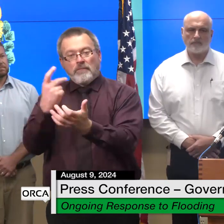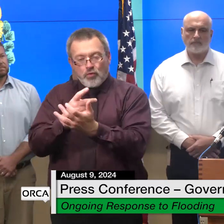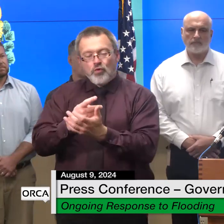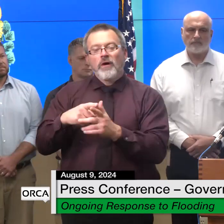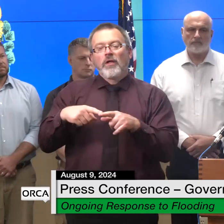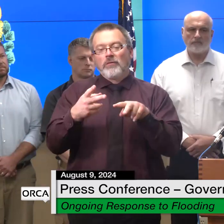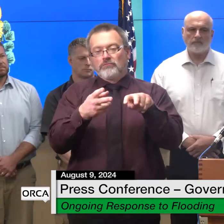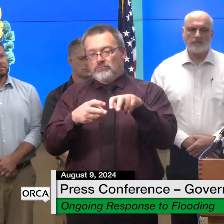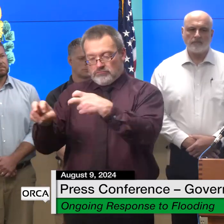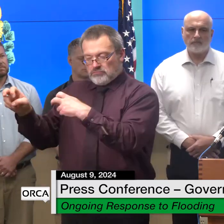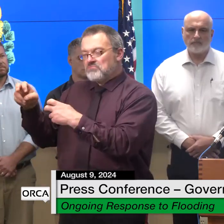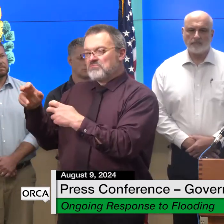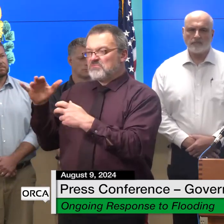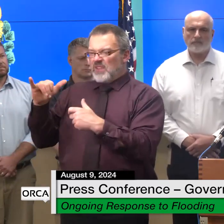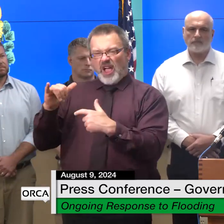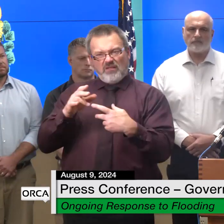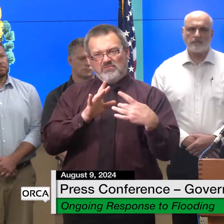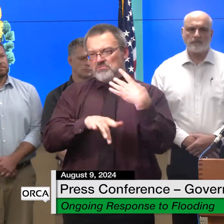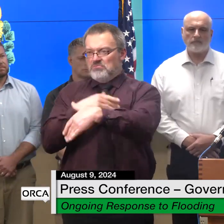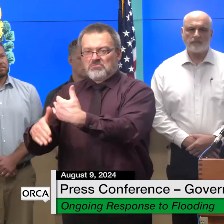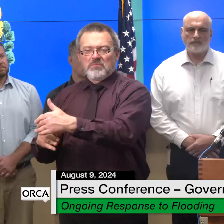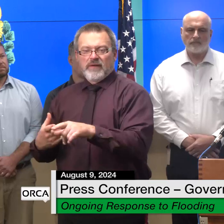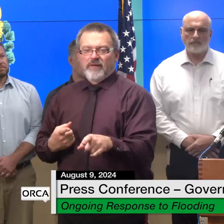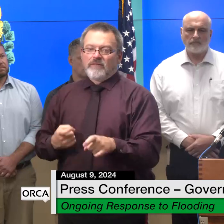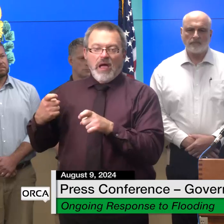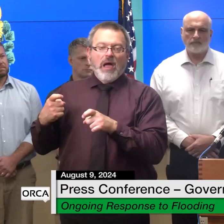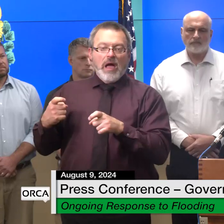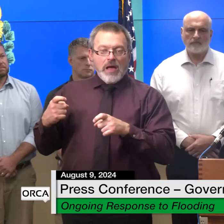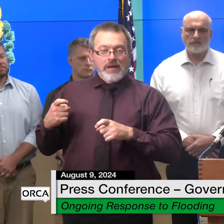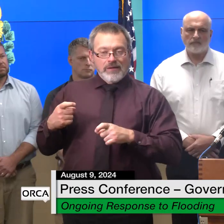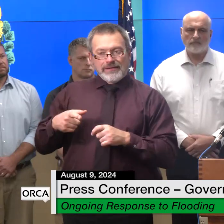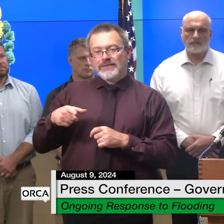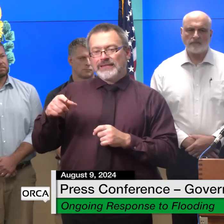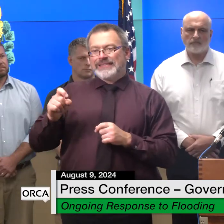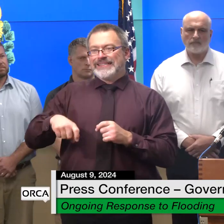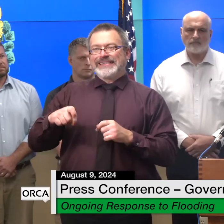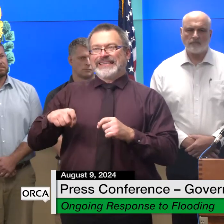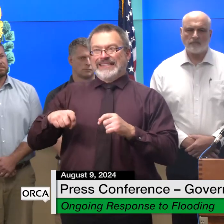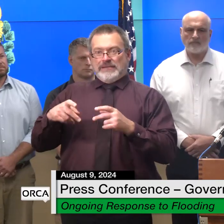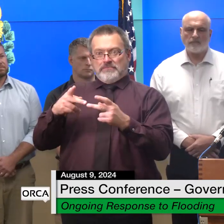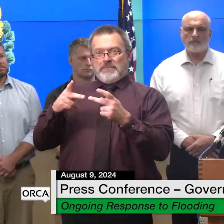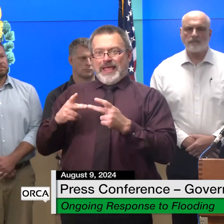and connect those in need to these homes for them to purchase